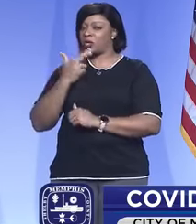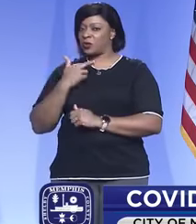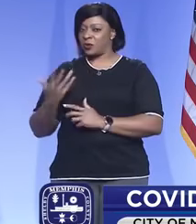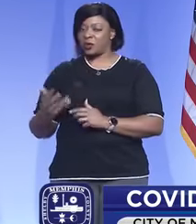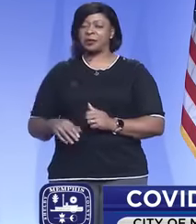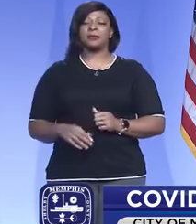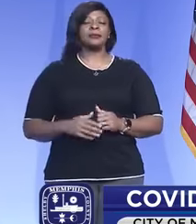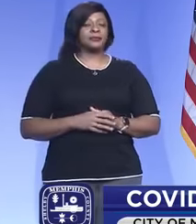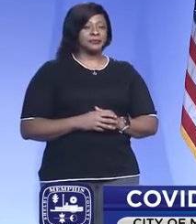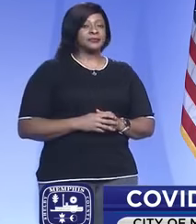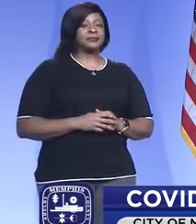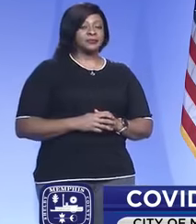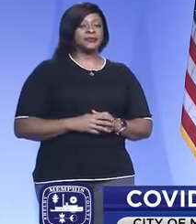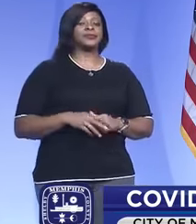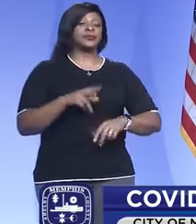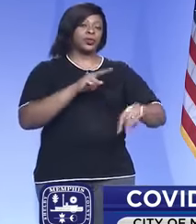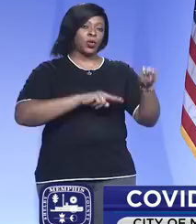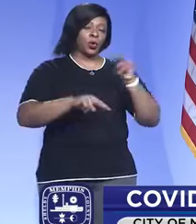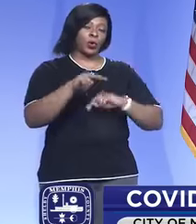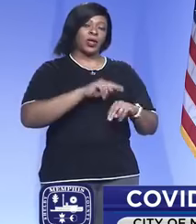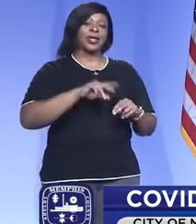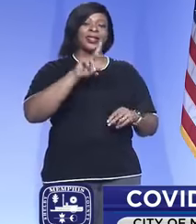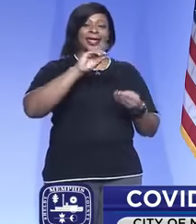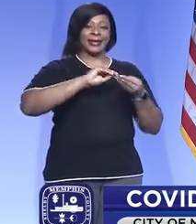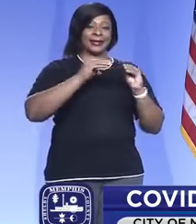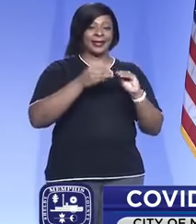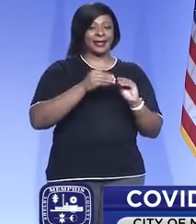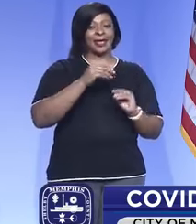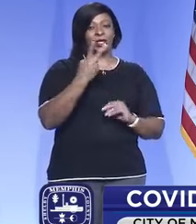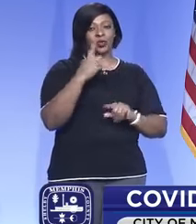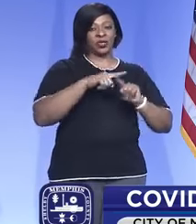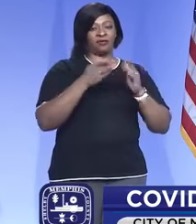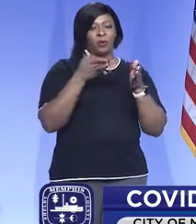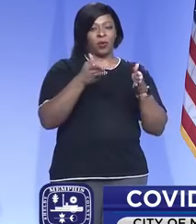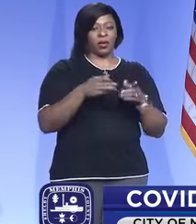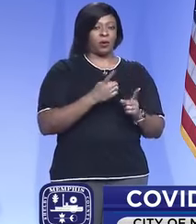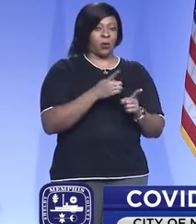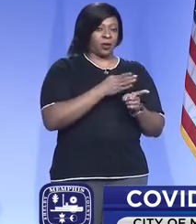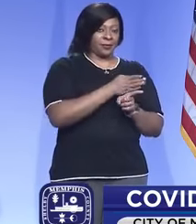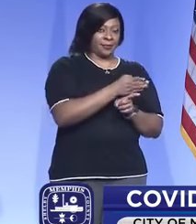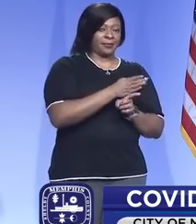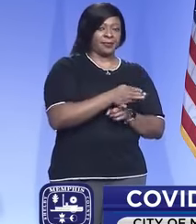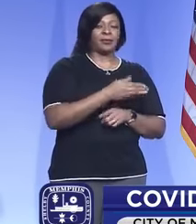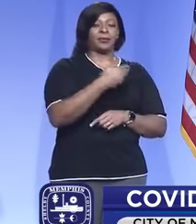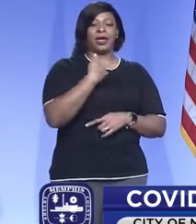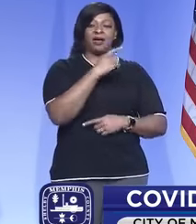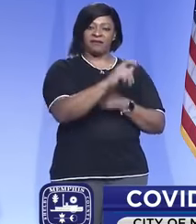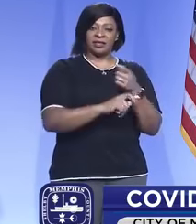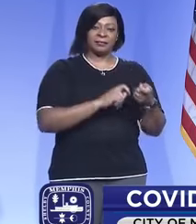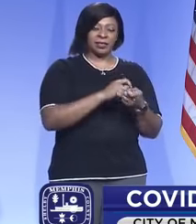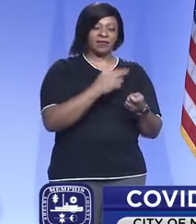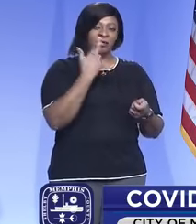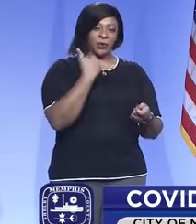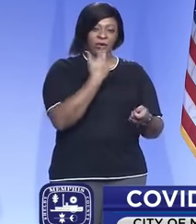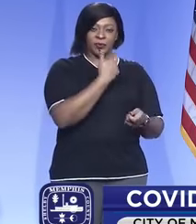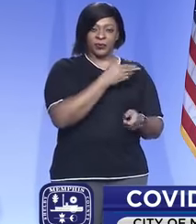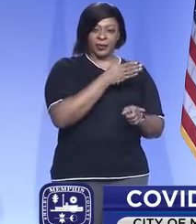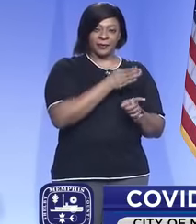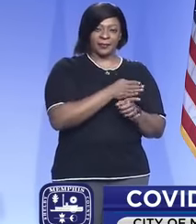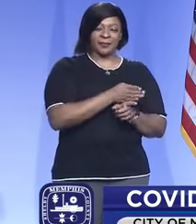So it's really looking at the data two different ways. One would be you have a specific restaurant